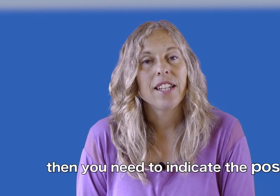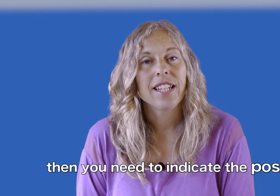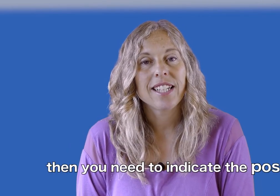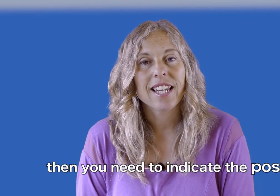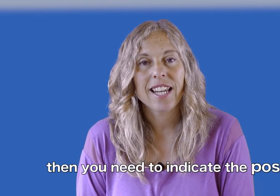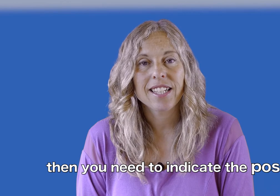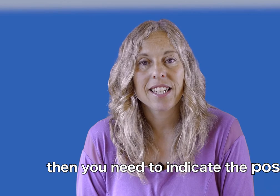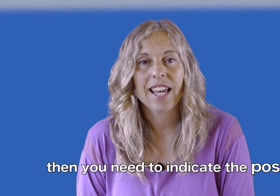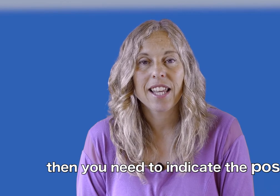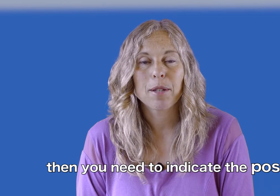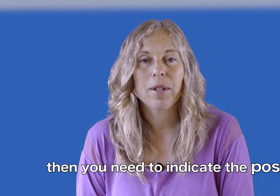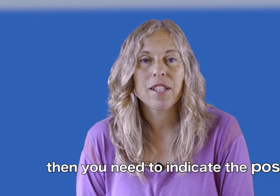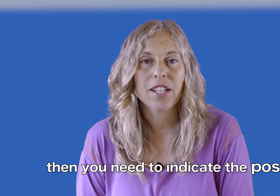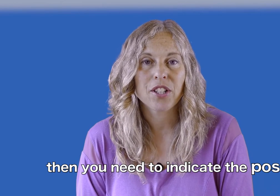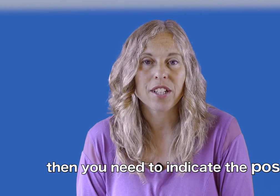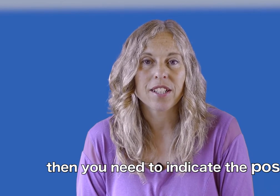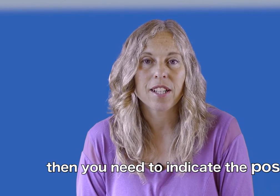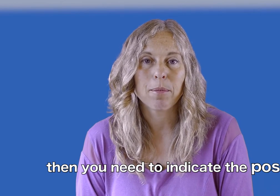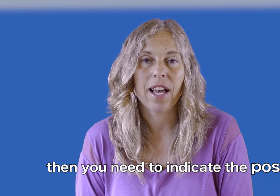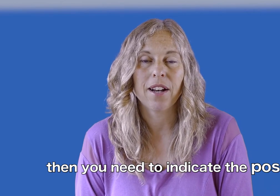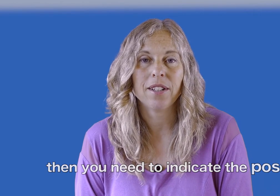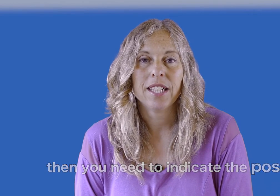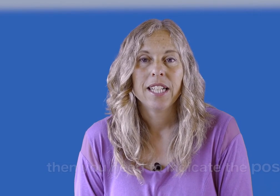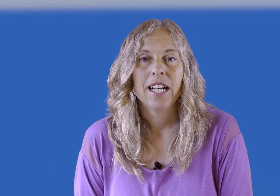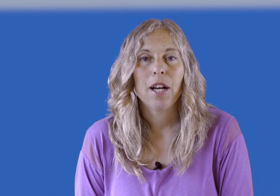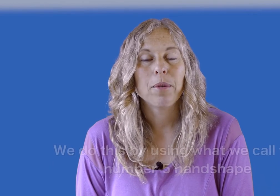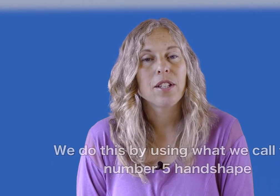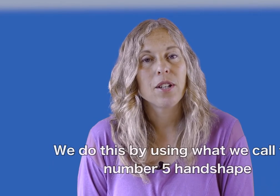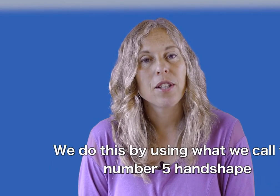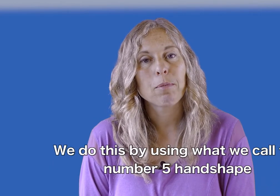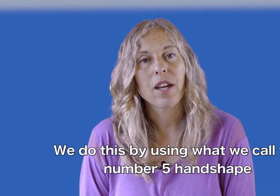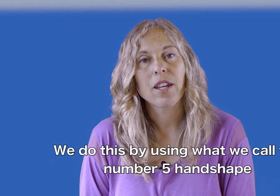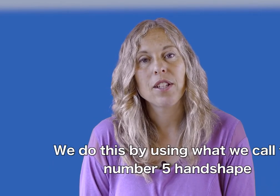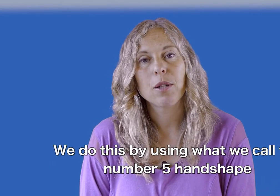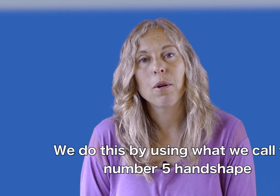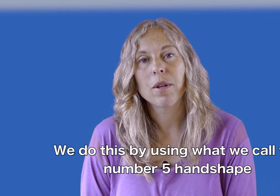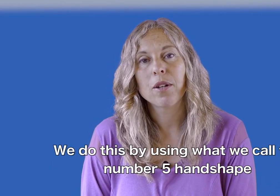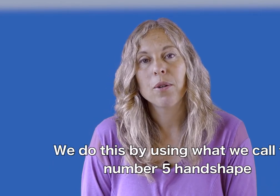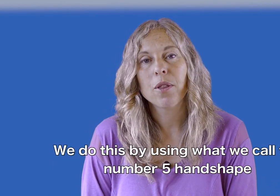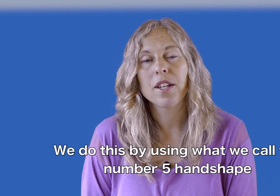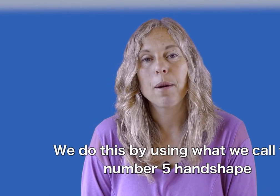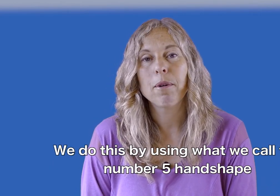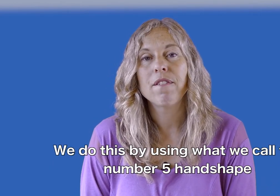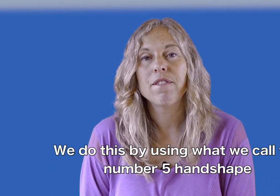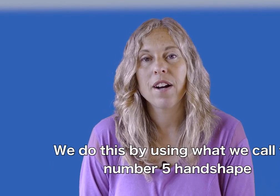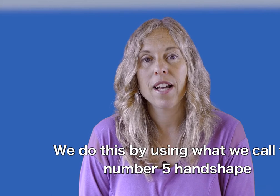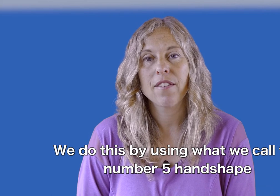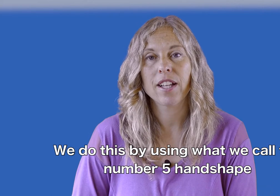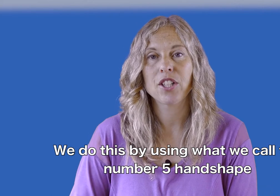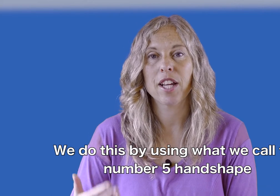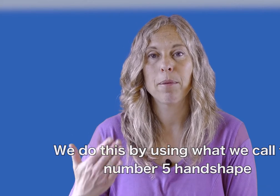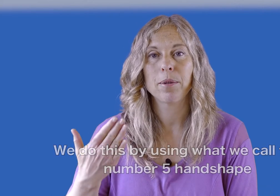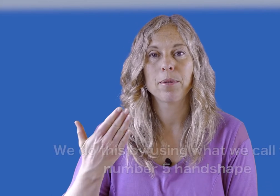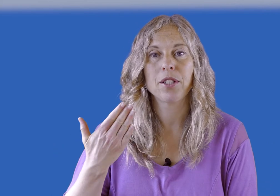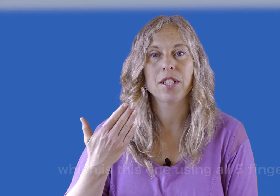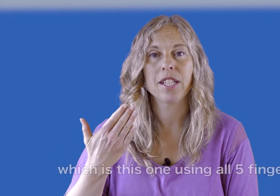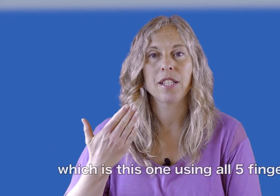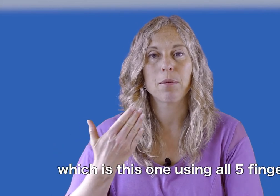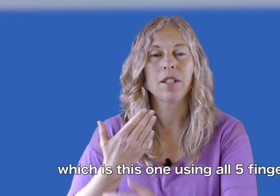you need to indicate the position somehow. And we do this by using what we call the number five handshape, which is this one,